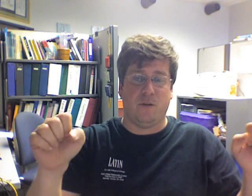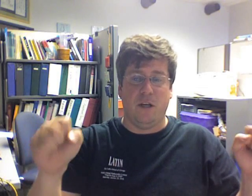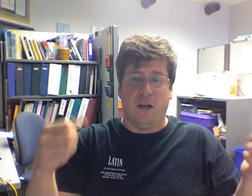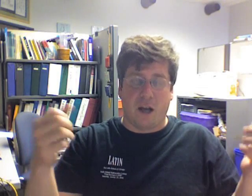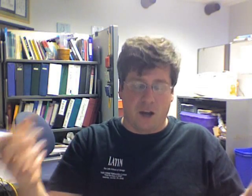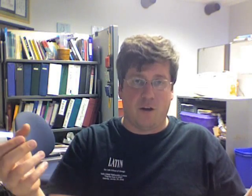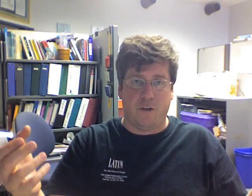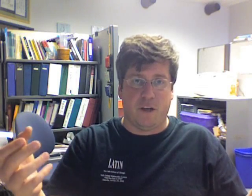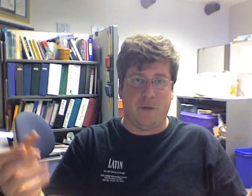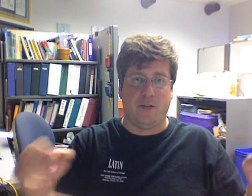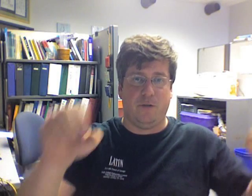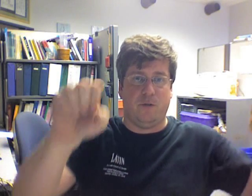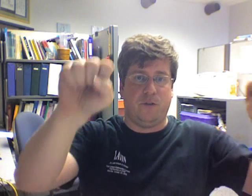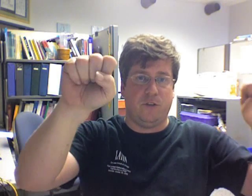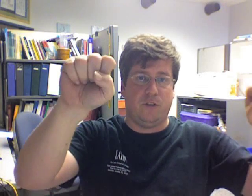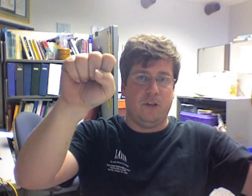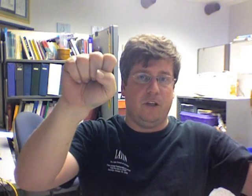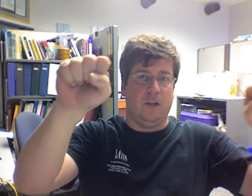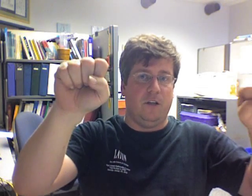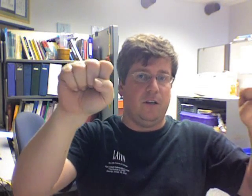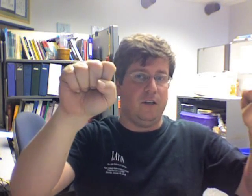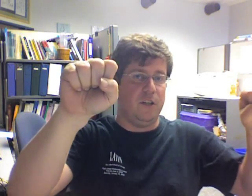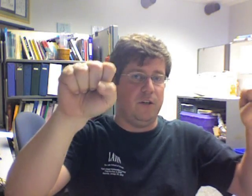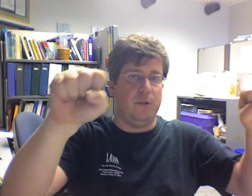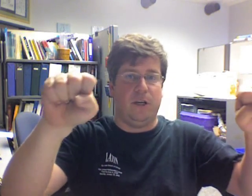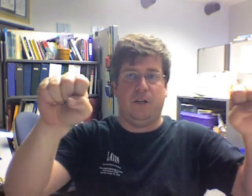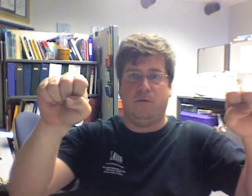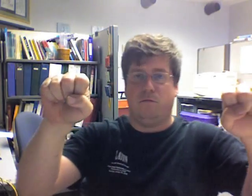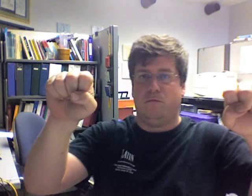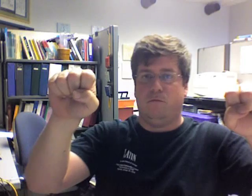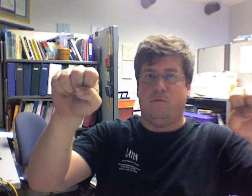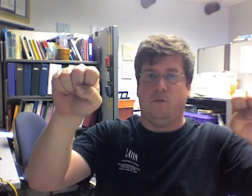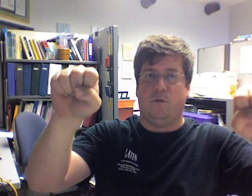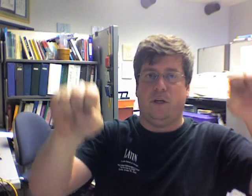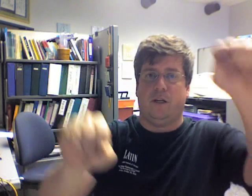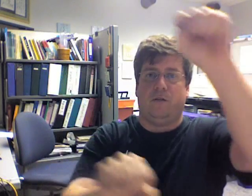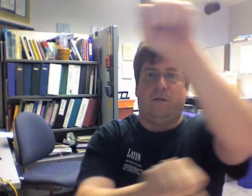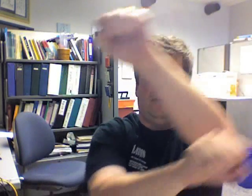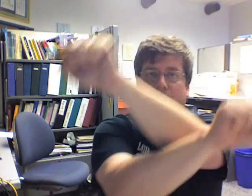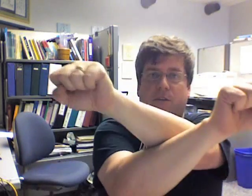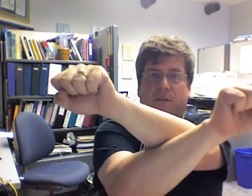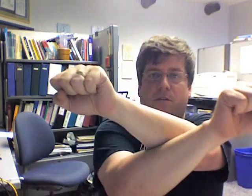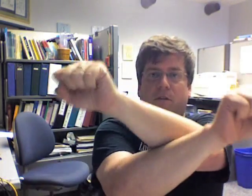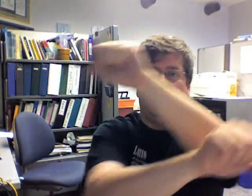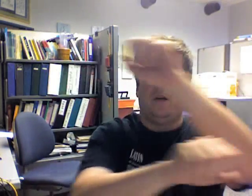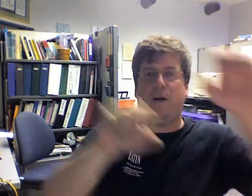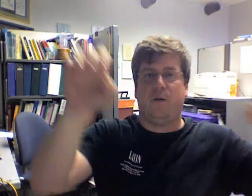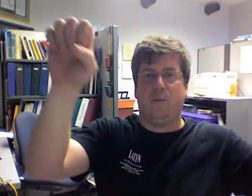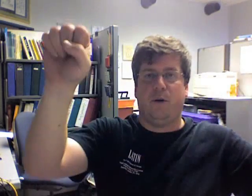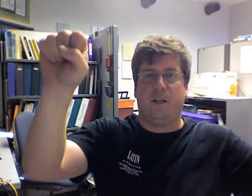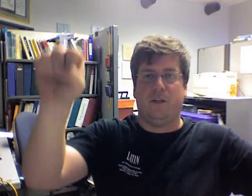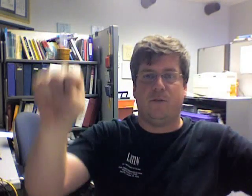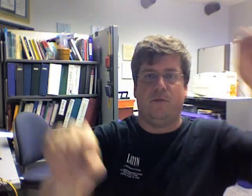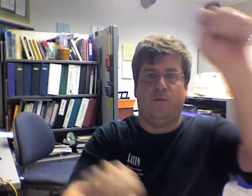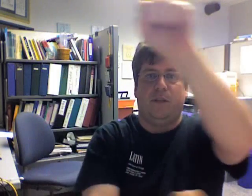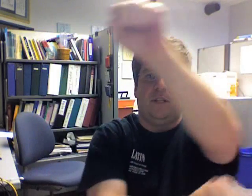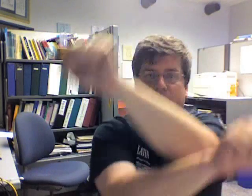I often have my students just continually doing this. How can we break this movement down